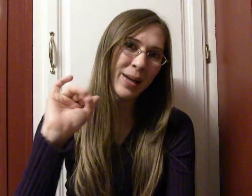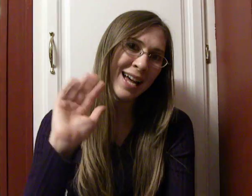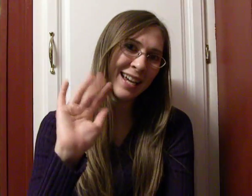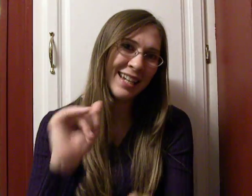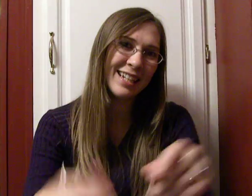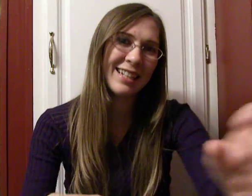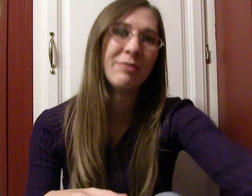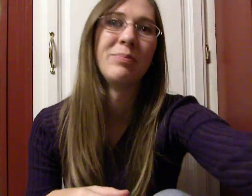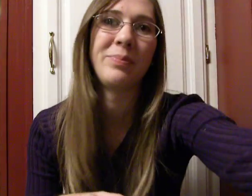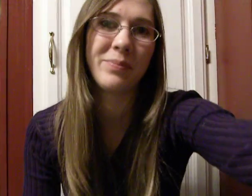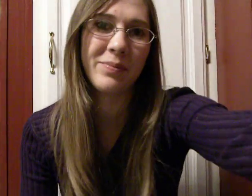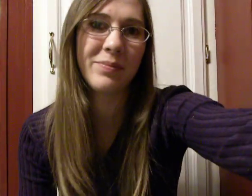bye. Bye.